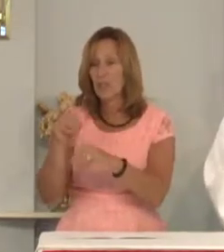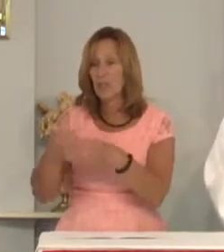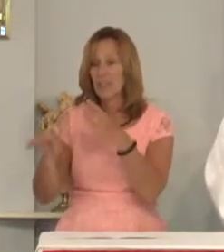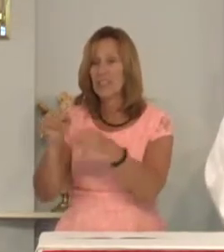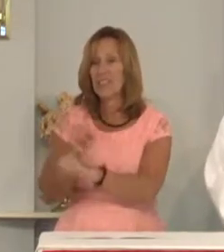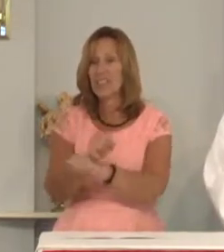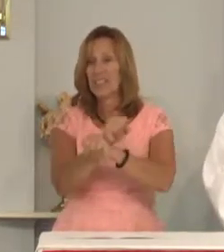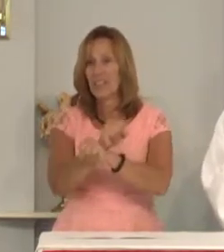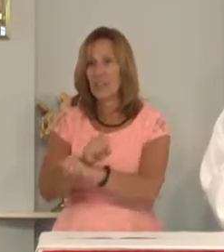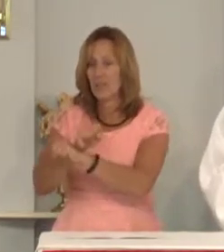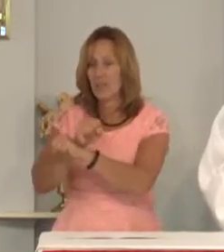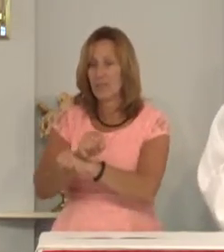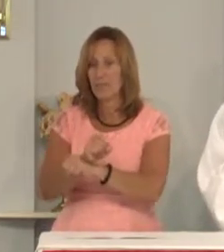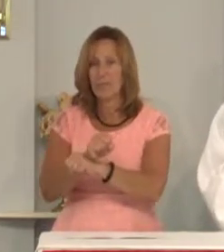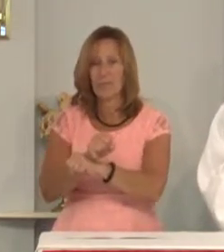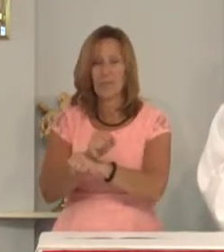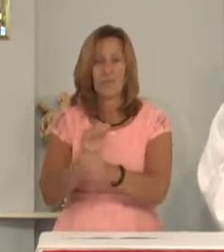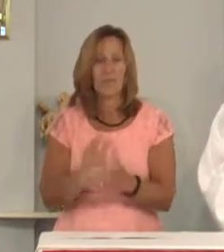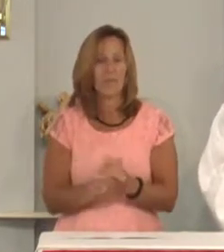slavery.